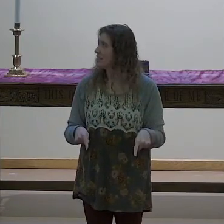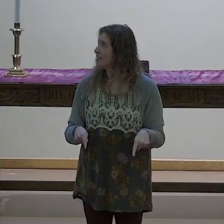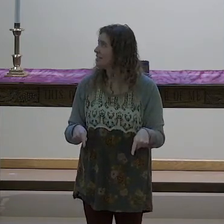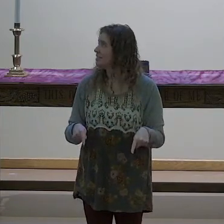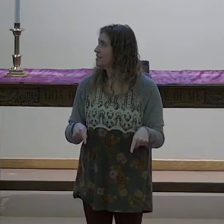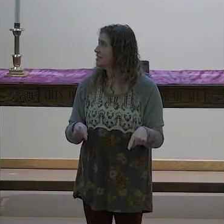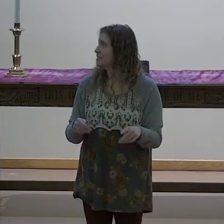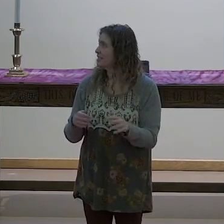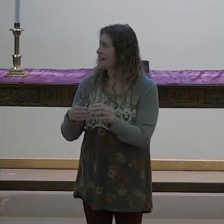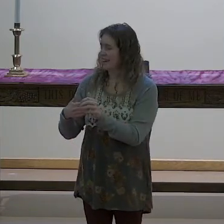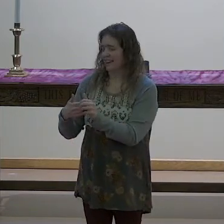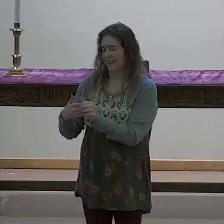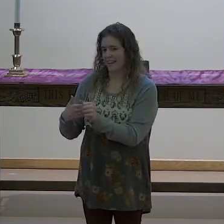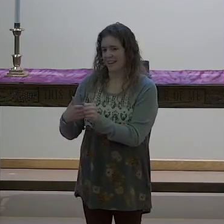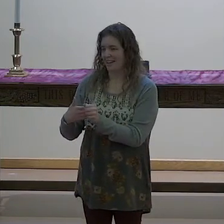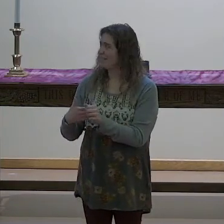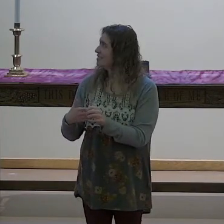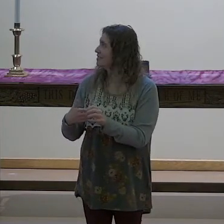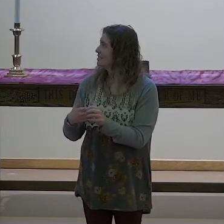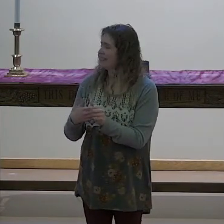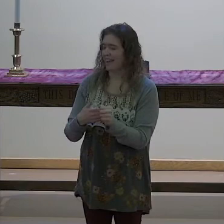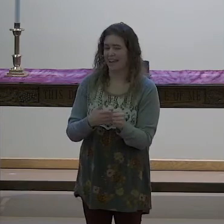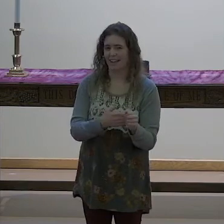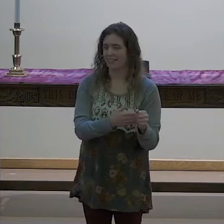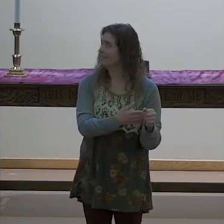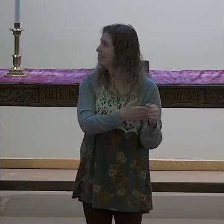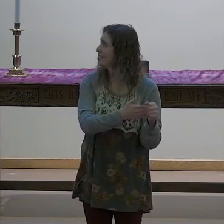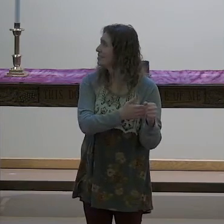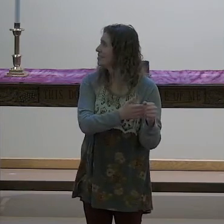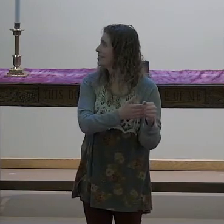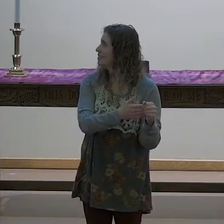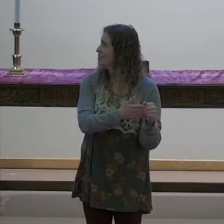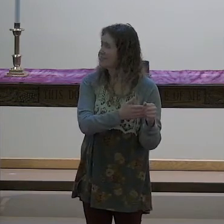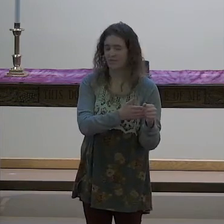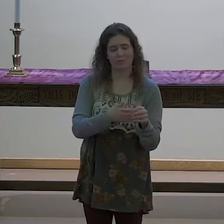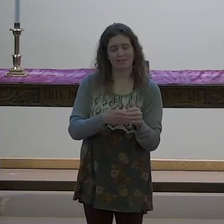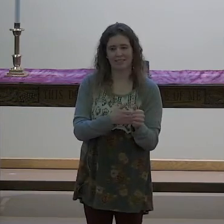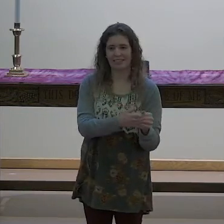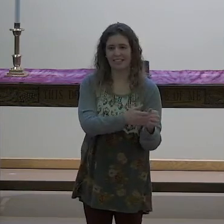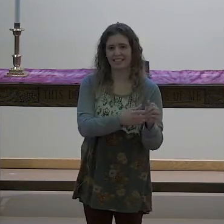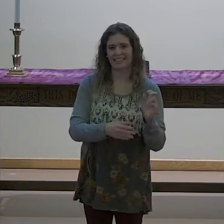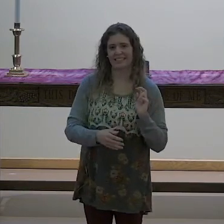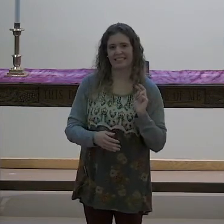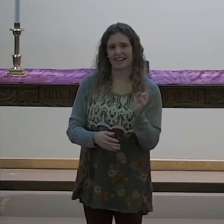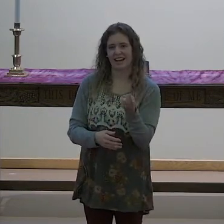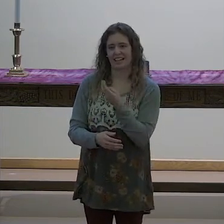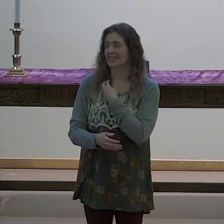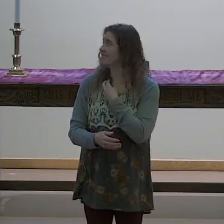and let's lead us